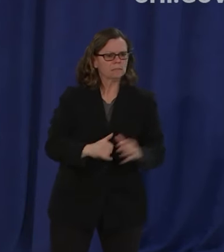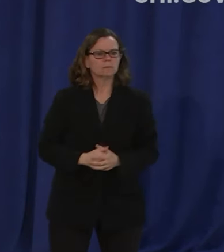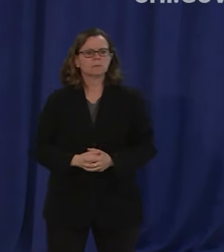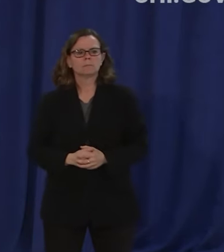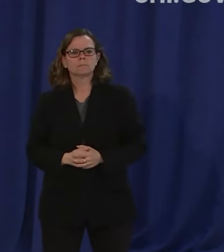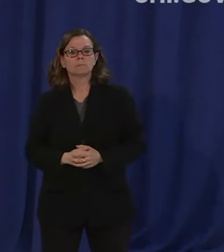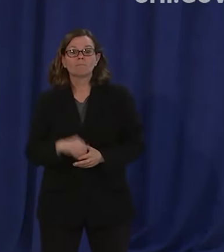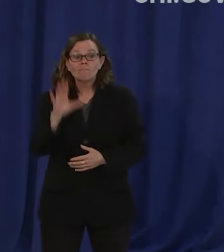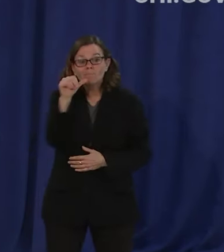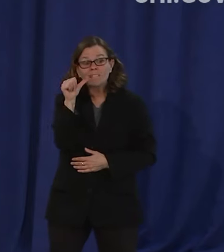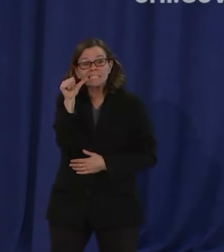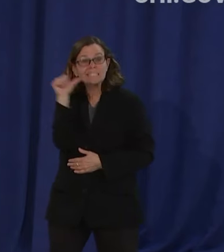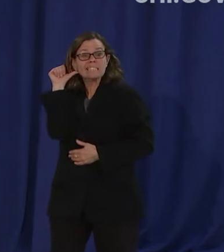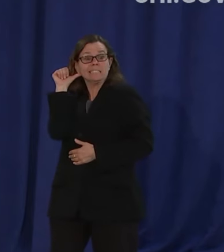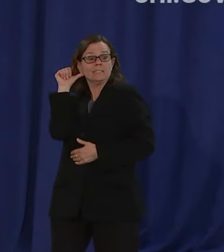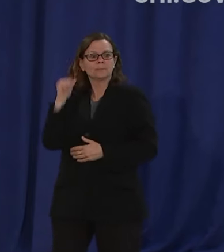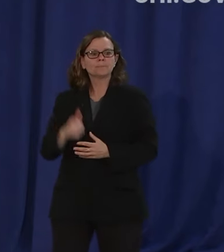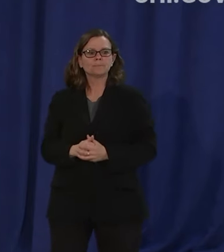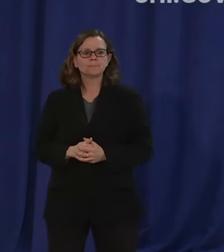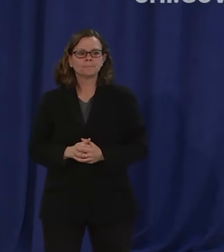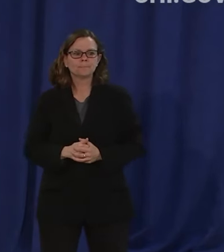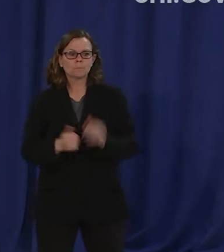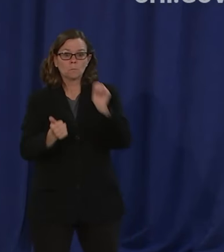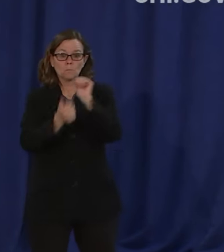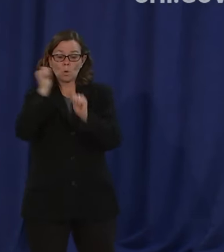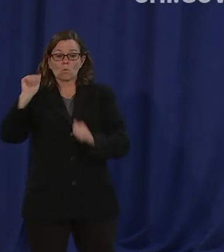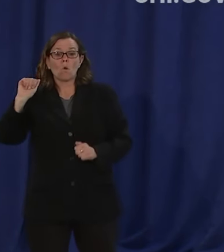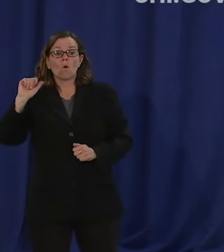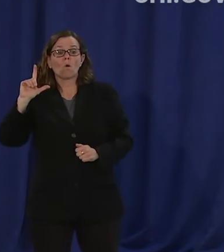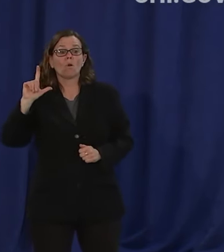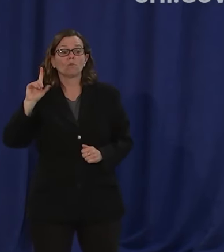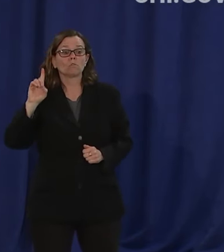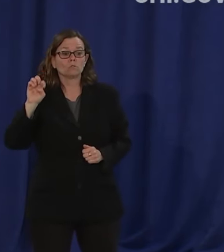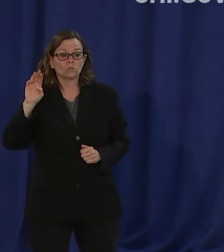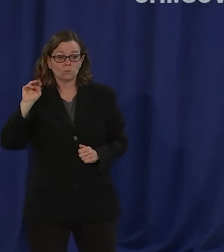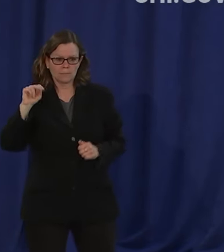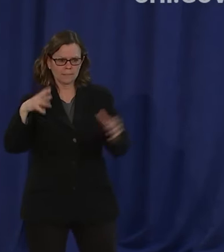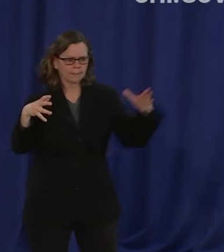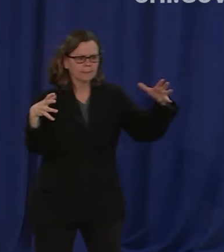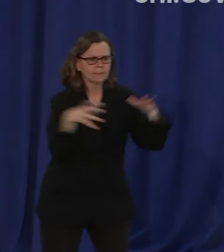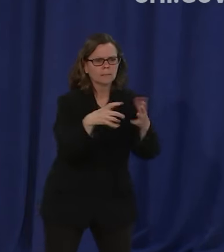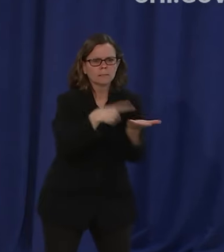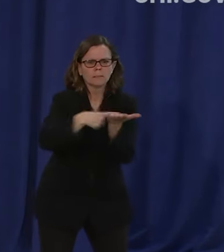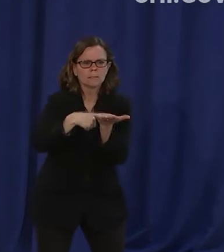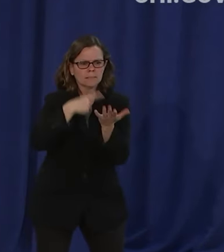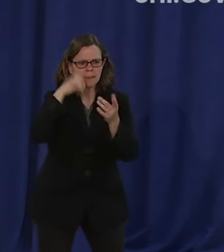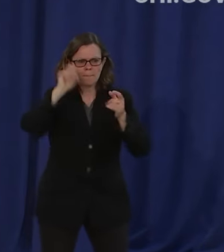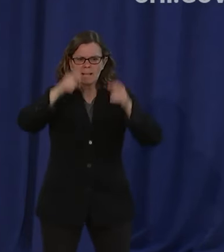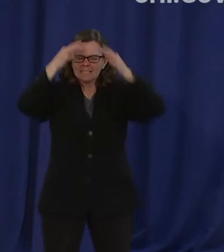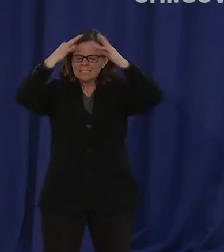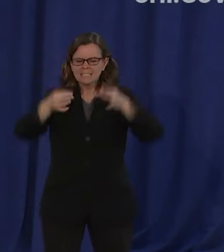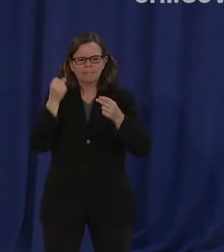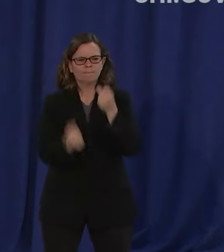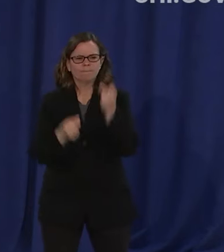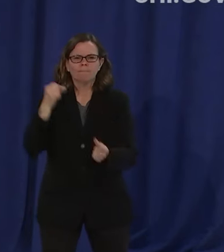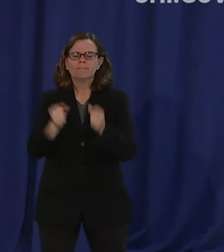vast majority of aldermen understand that so we'll see what happens on friday but we need to move and we need to move quickly we need to be able to have the